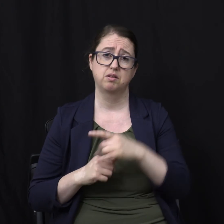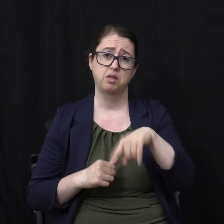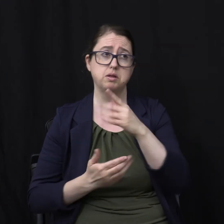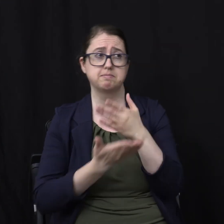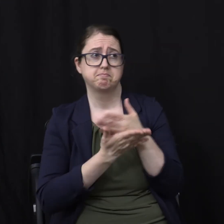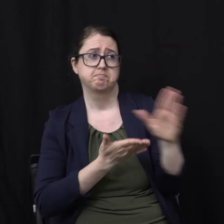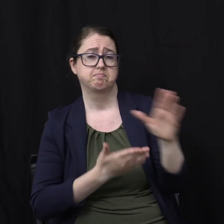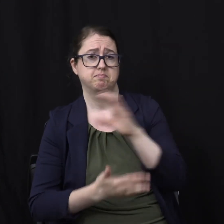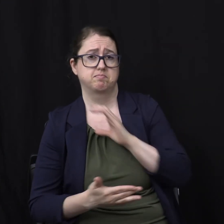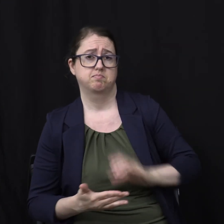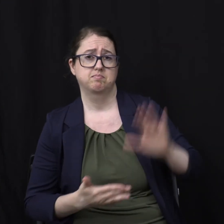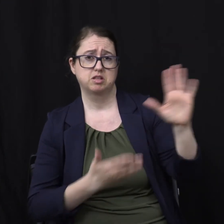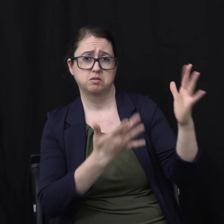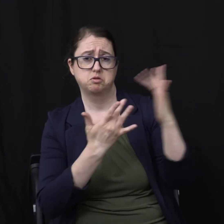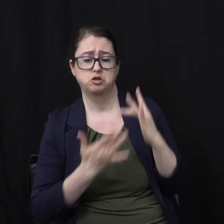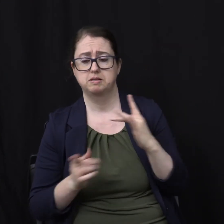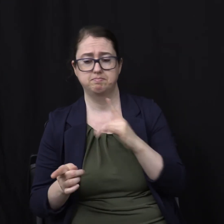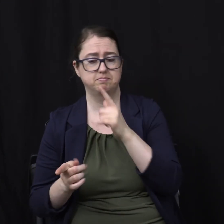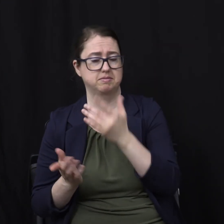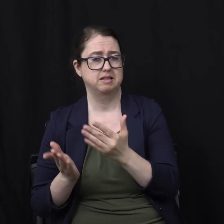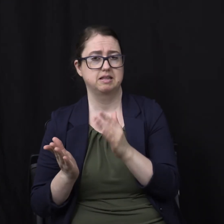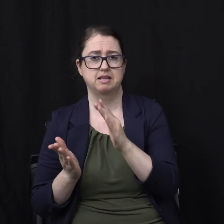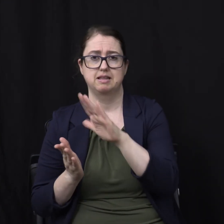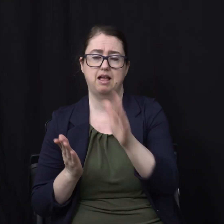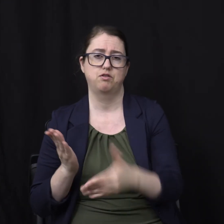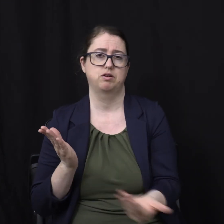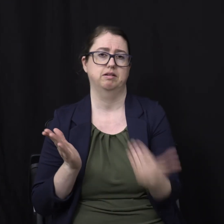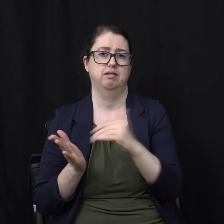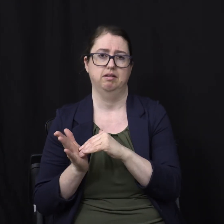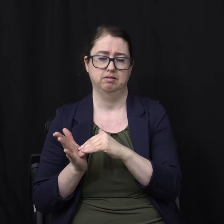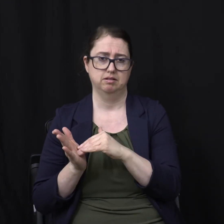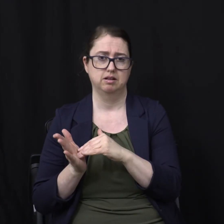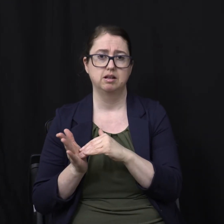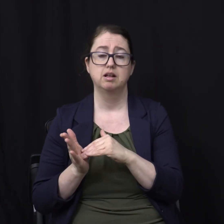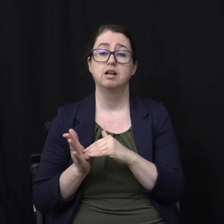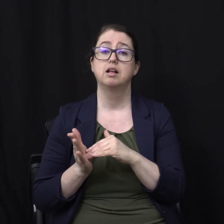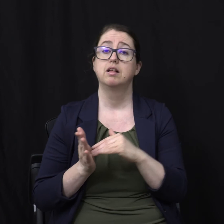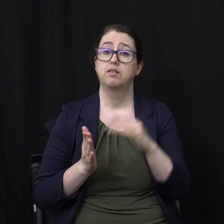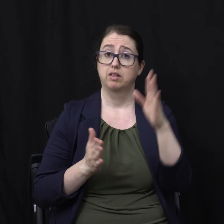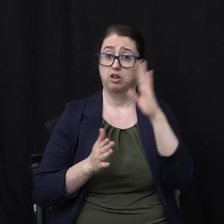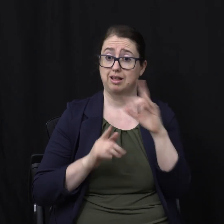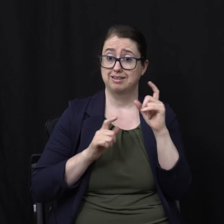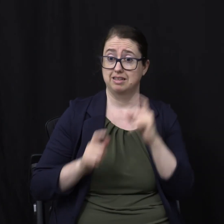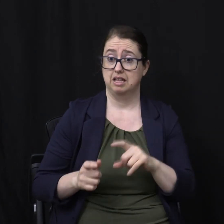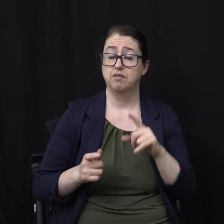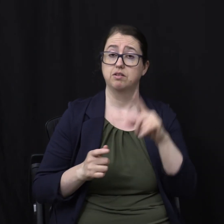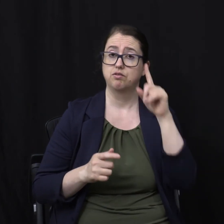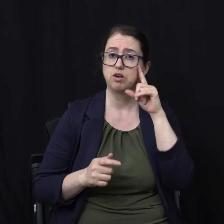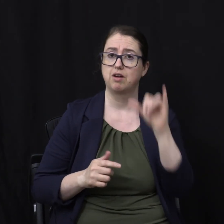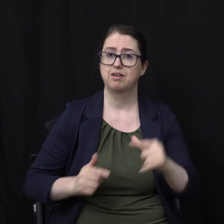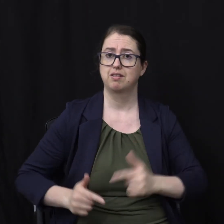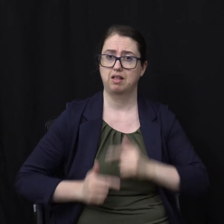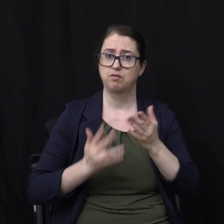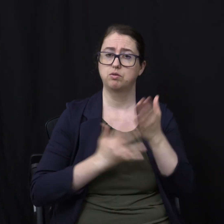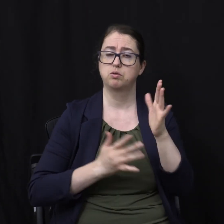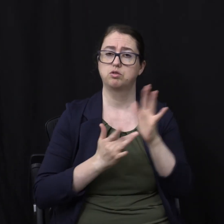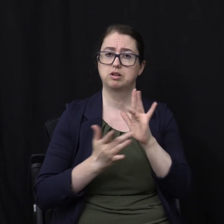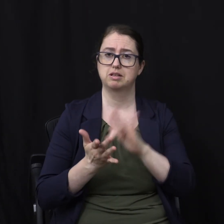mercy Is never coming back After that The gift of God Is eternal life Through Jesus Christ our Lord But that's pretty heavy Right there isn't it?